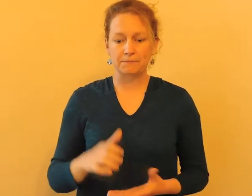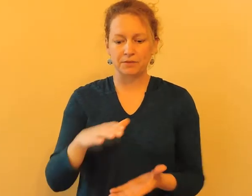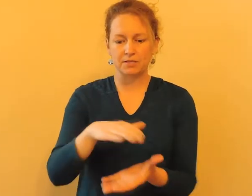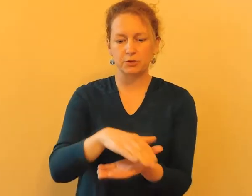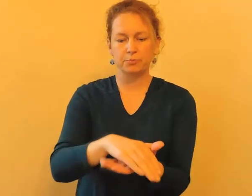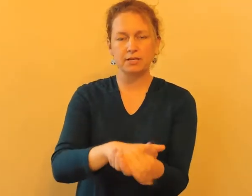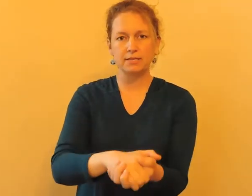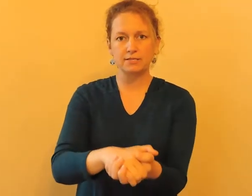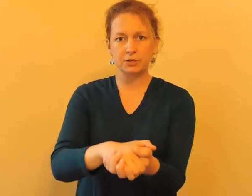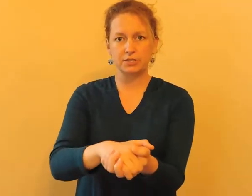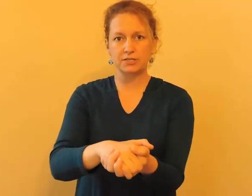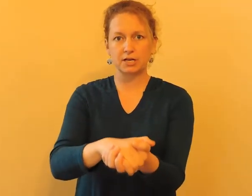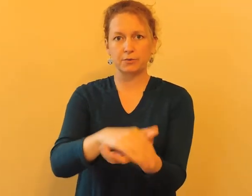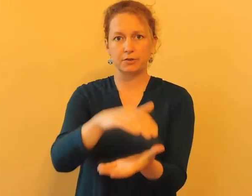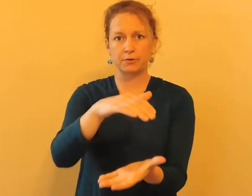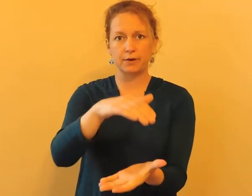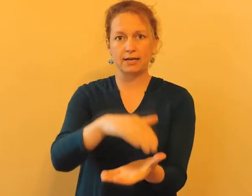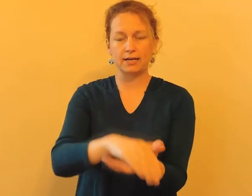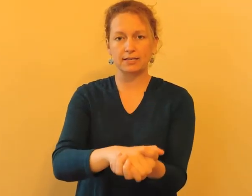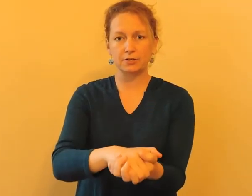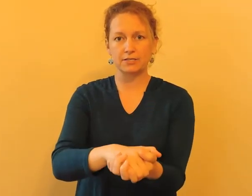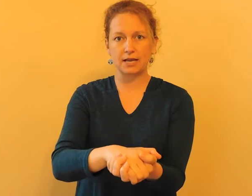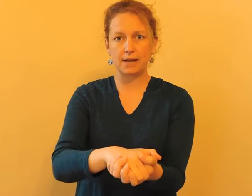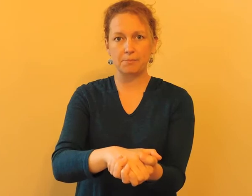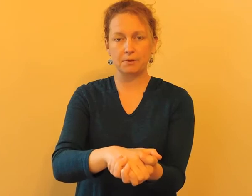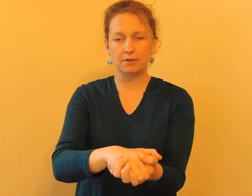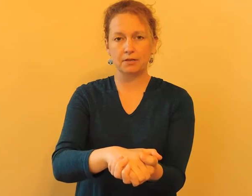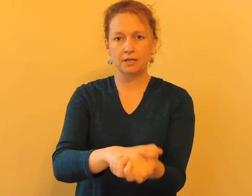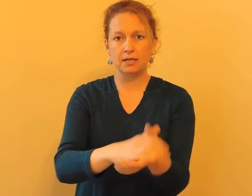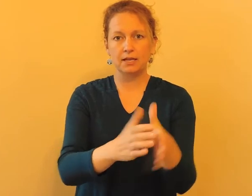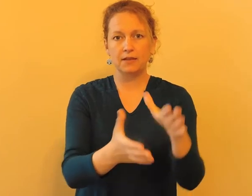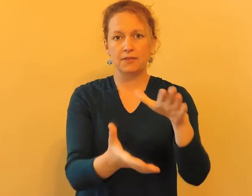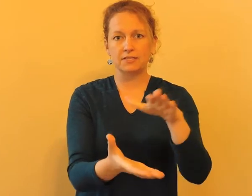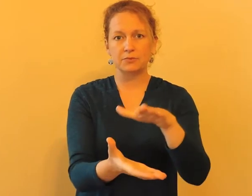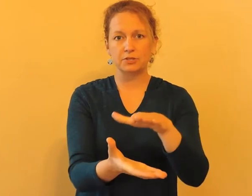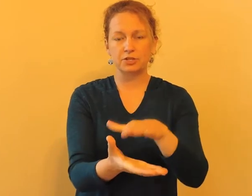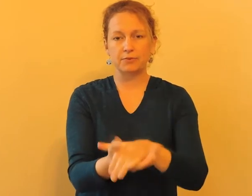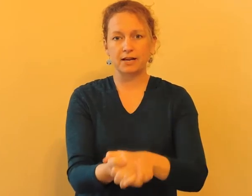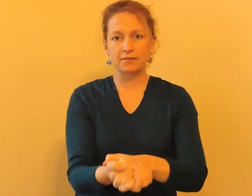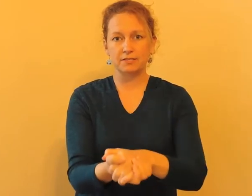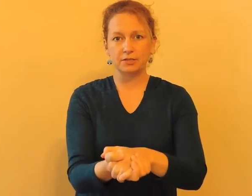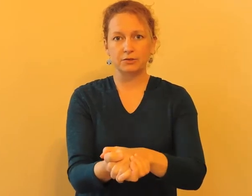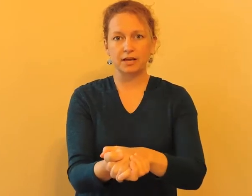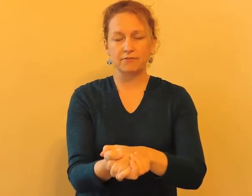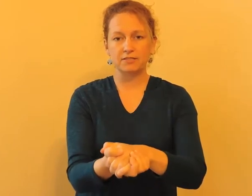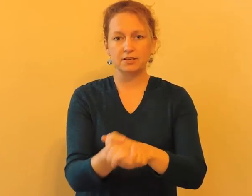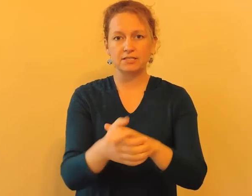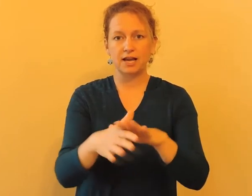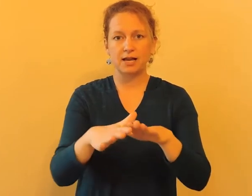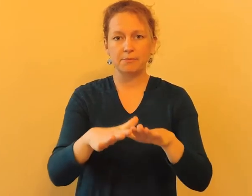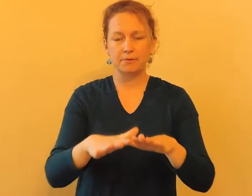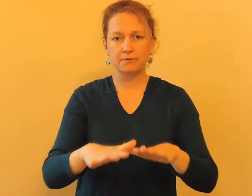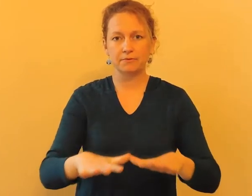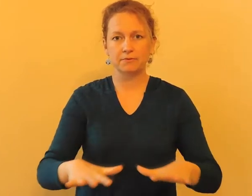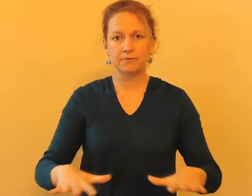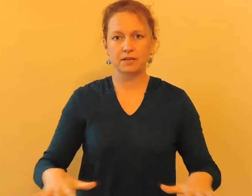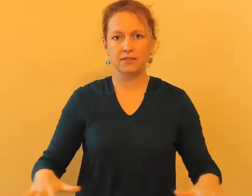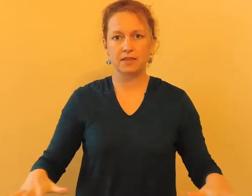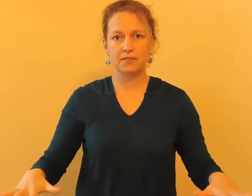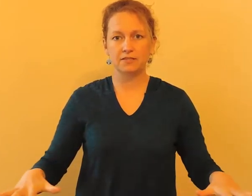So peace, you're going to start with your right hand on top. Then switch it around so your left is on top, and then this